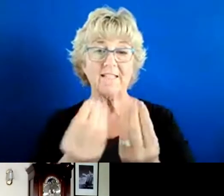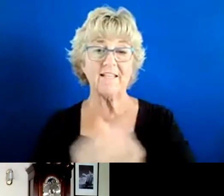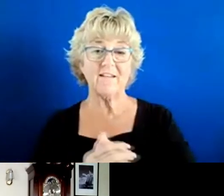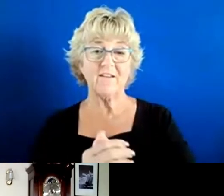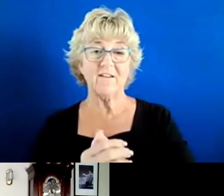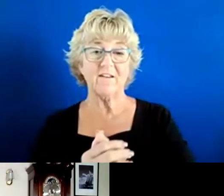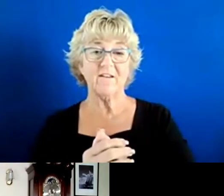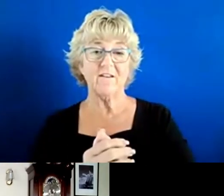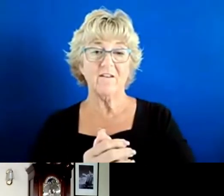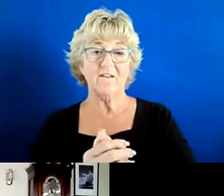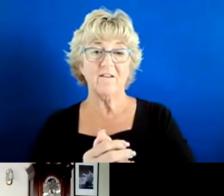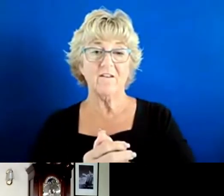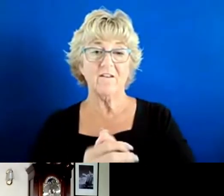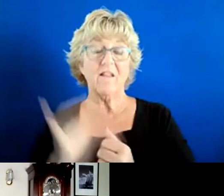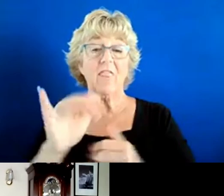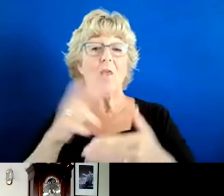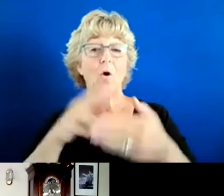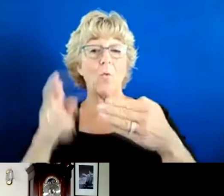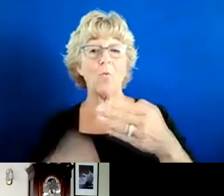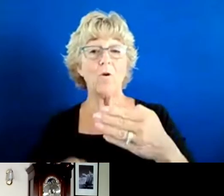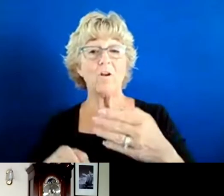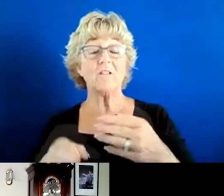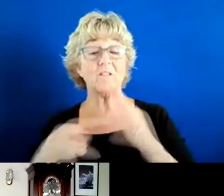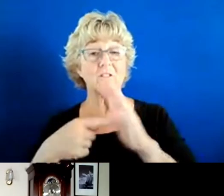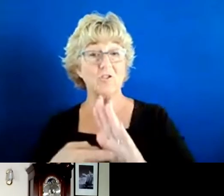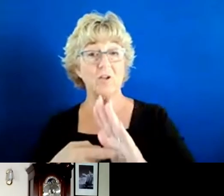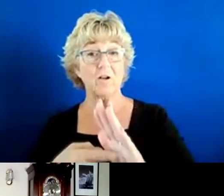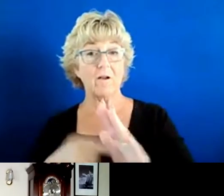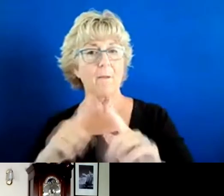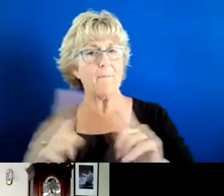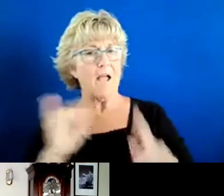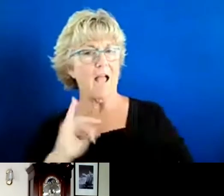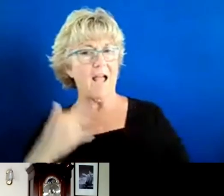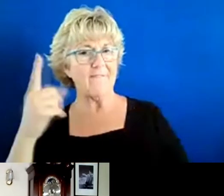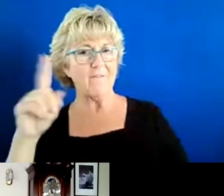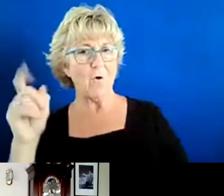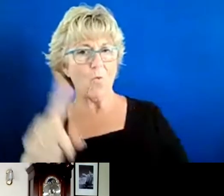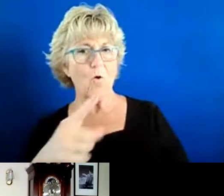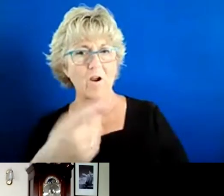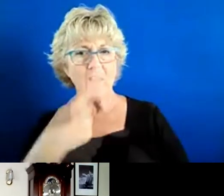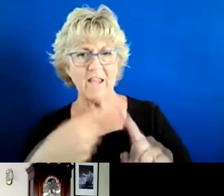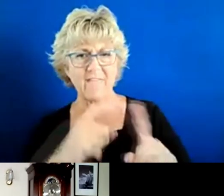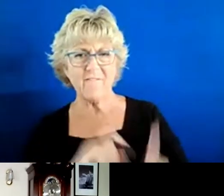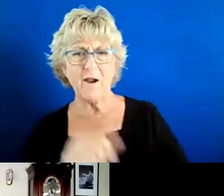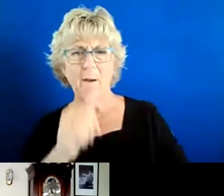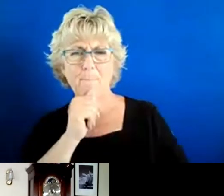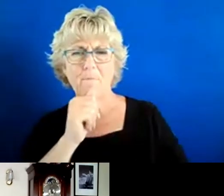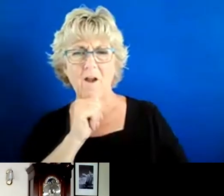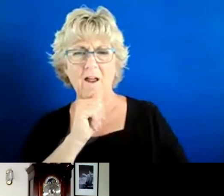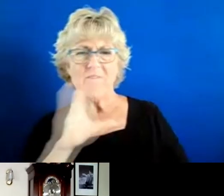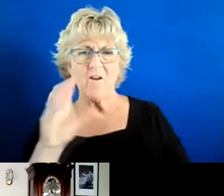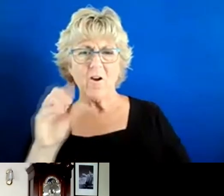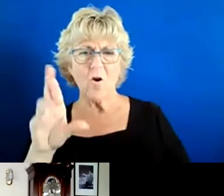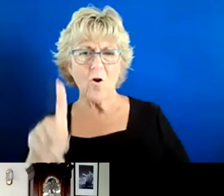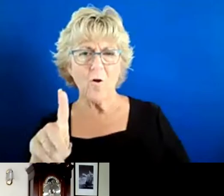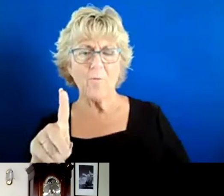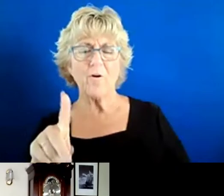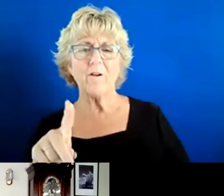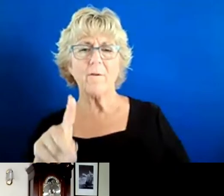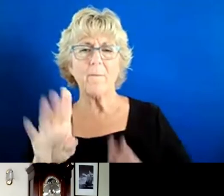the results simply shows. The question I have though, is that you came from a private background with large,